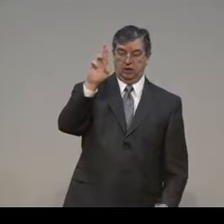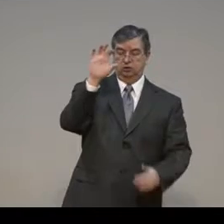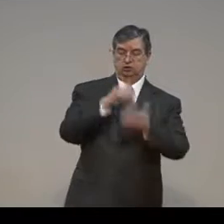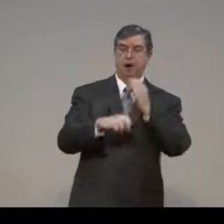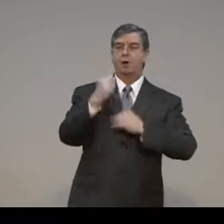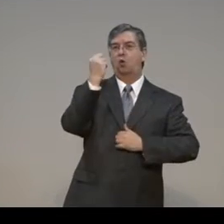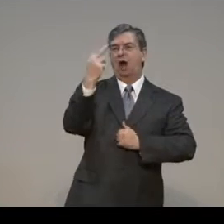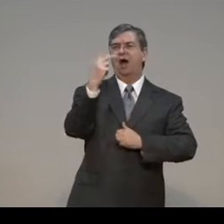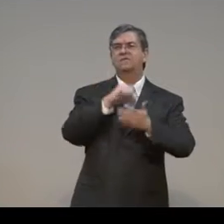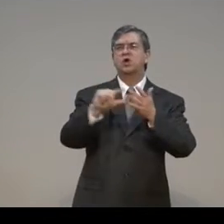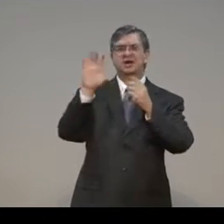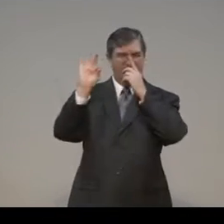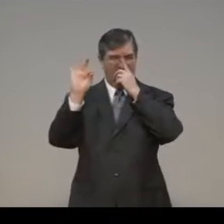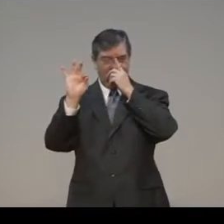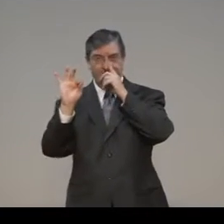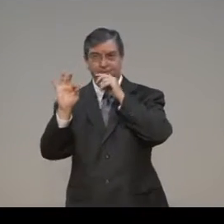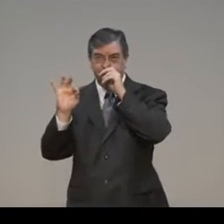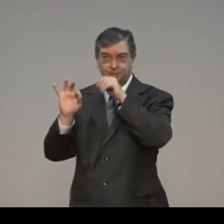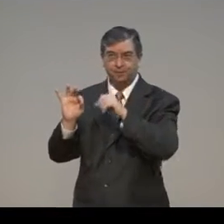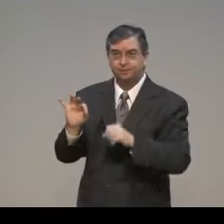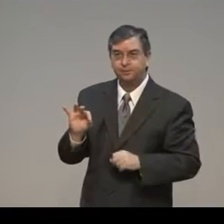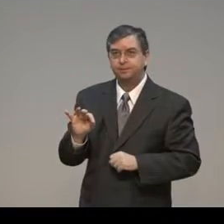2 Corinthians 12, verse 9.